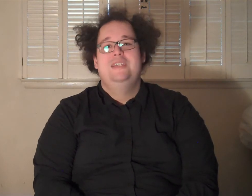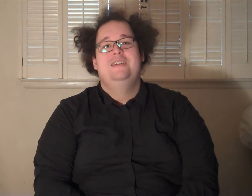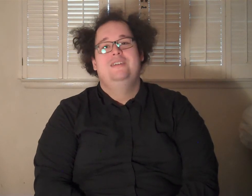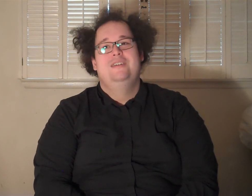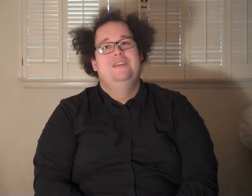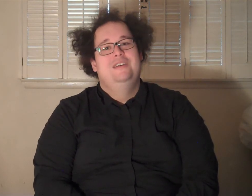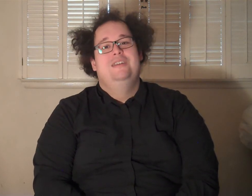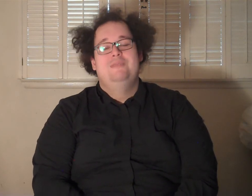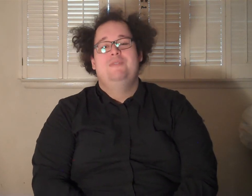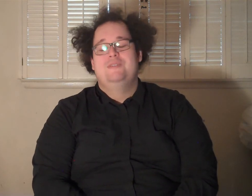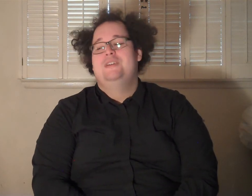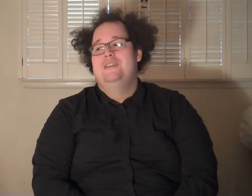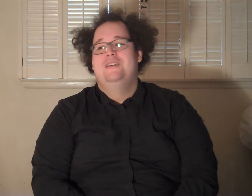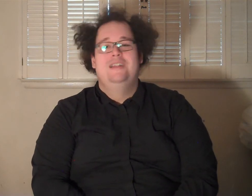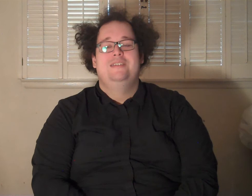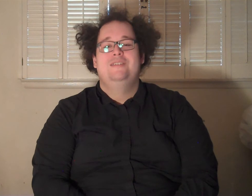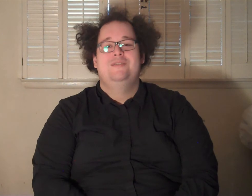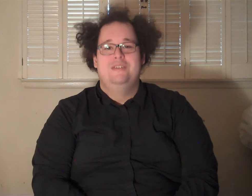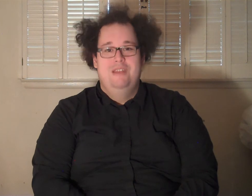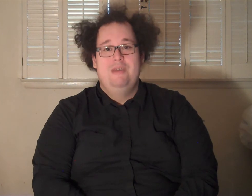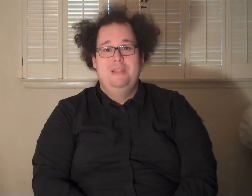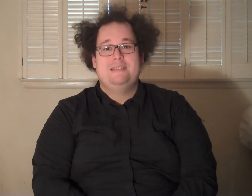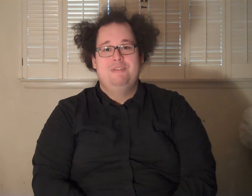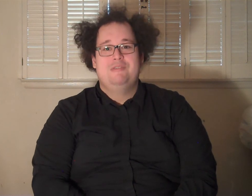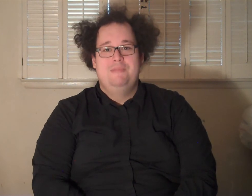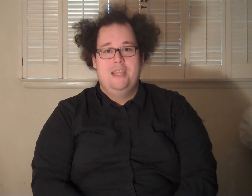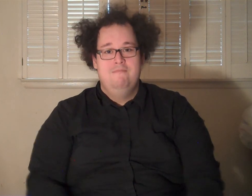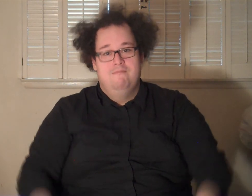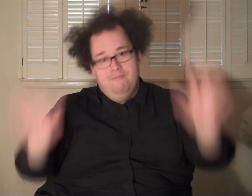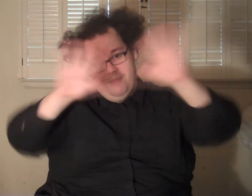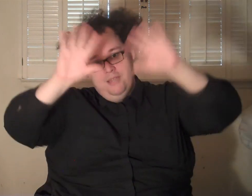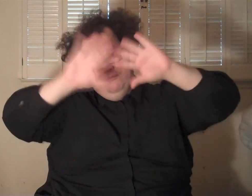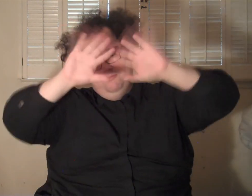see. This movie was very good. I liked it. enjoyed it. Anyway, please come rate, subscribe, and take care. Bye. Bye. Bye.